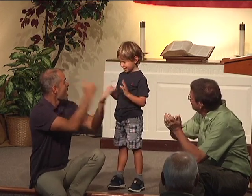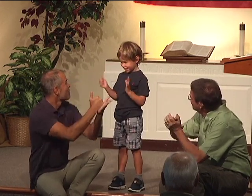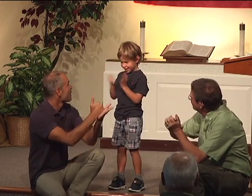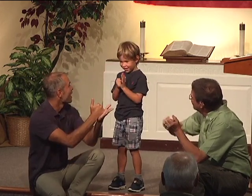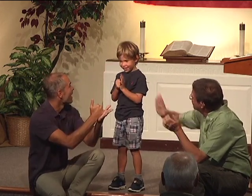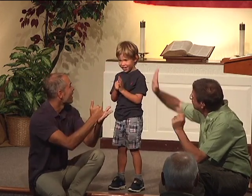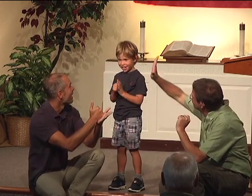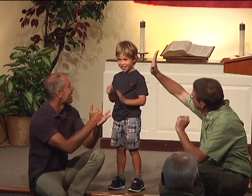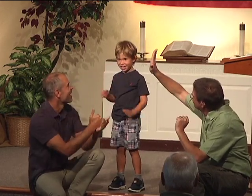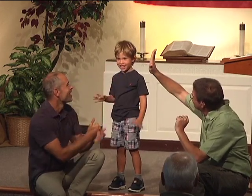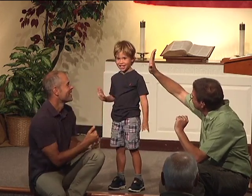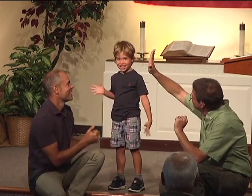Amen.